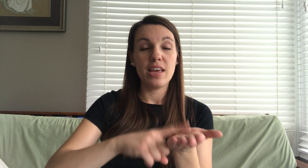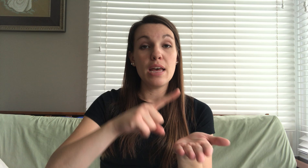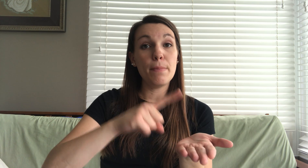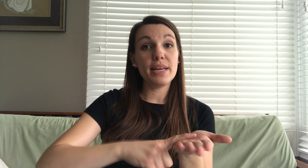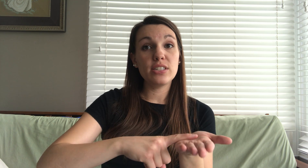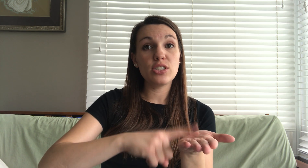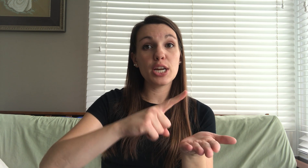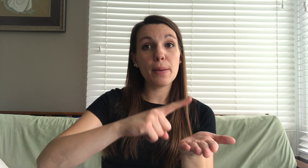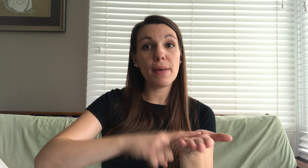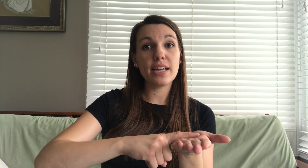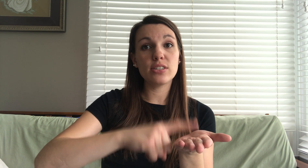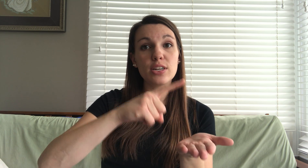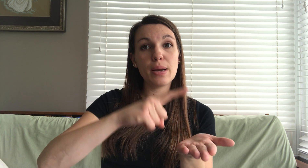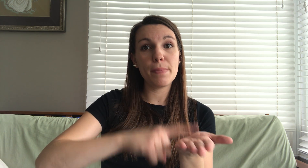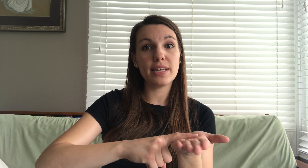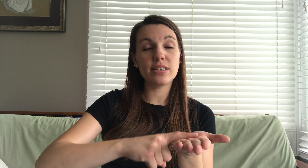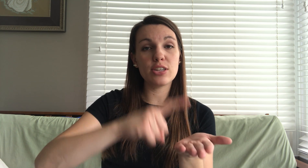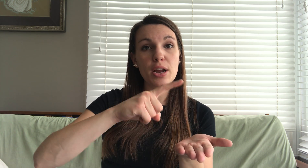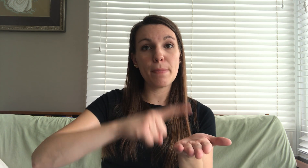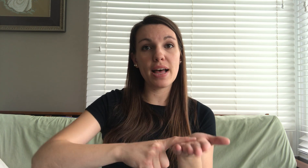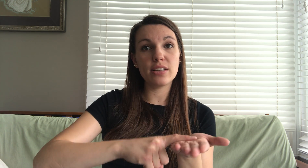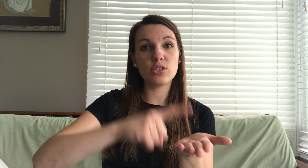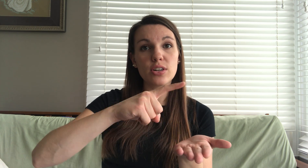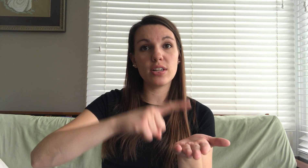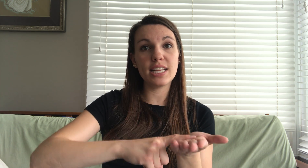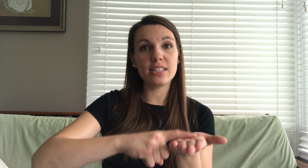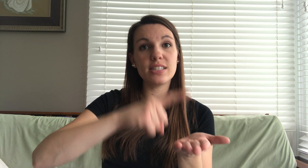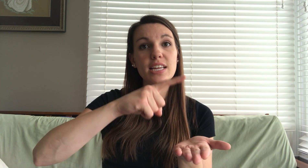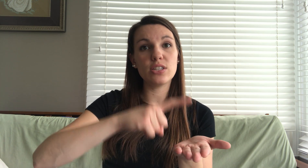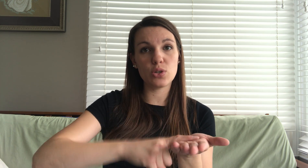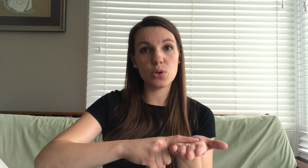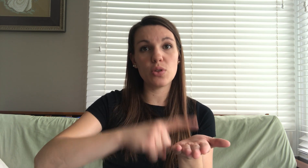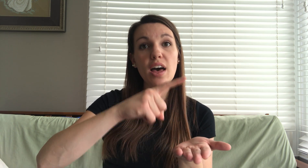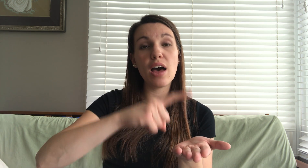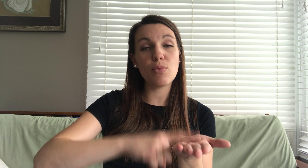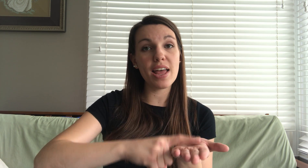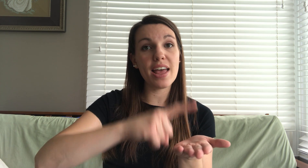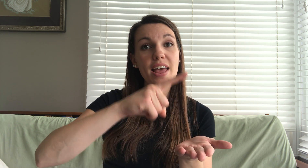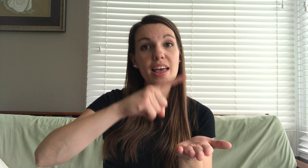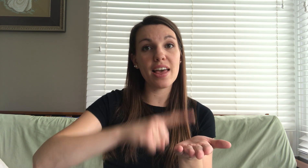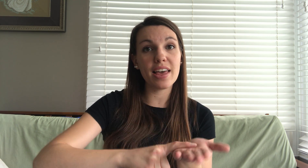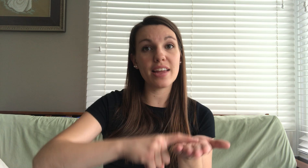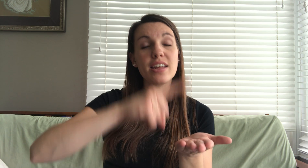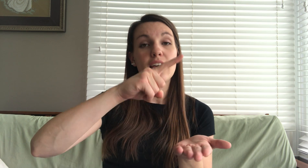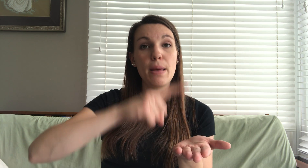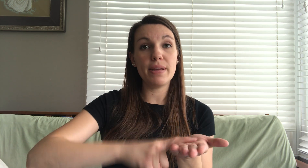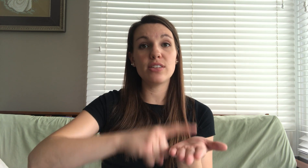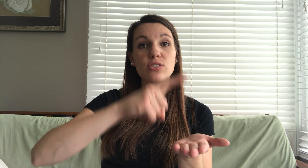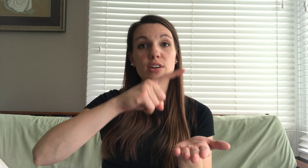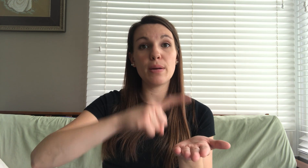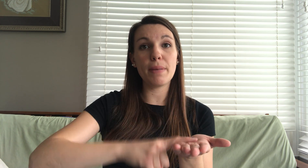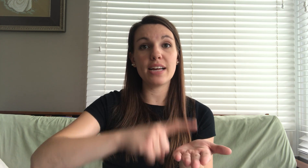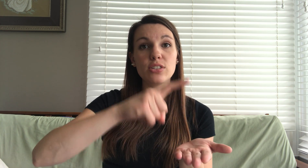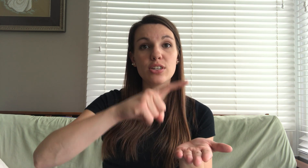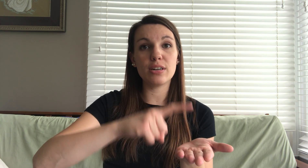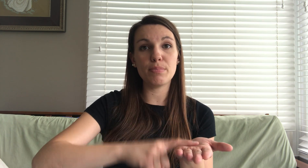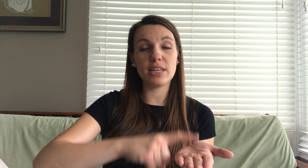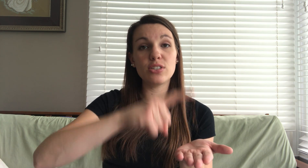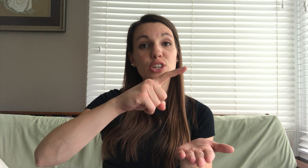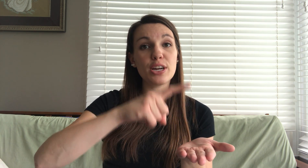Pitter-Patter, Pitter-Patter, listen to the rain. Pitter-Patter, Pitter